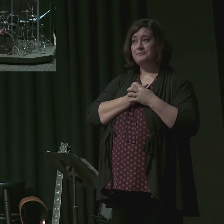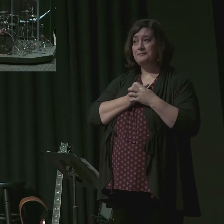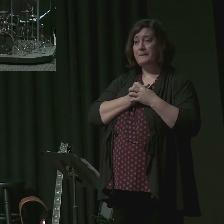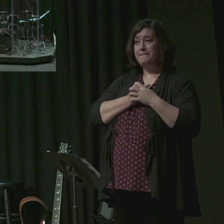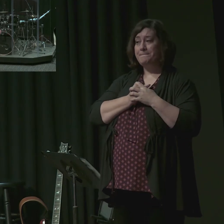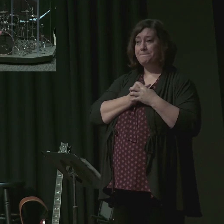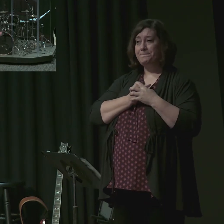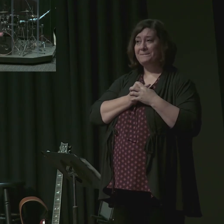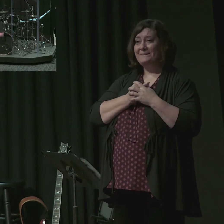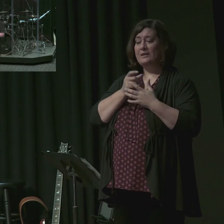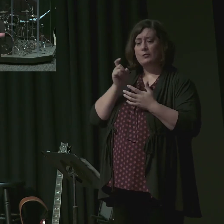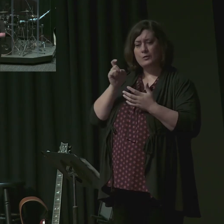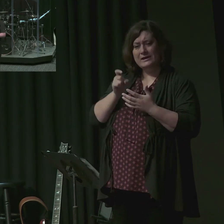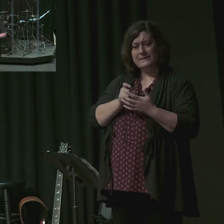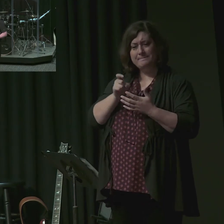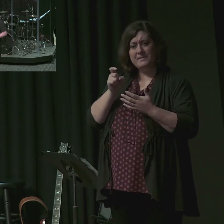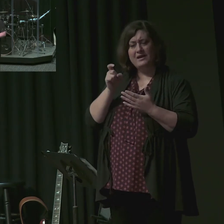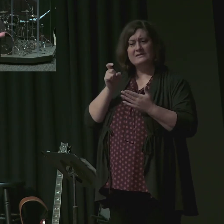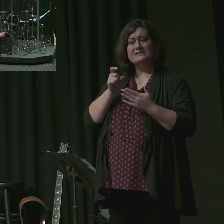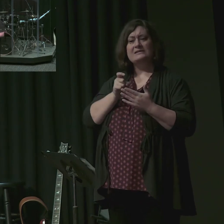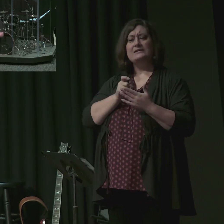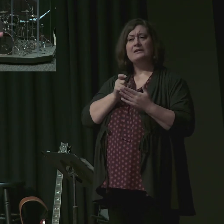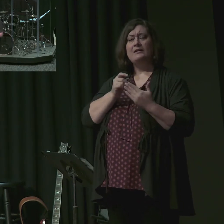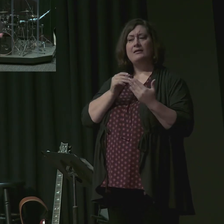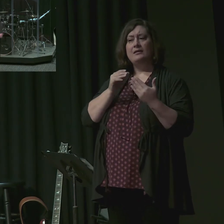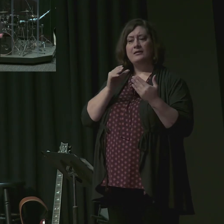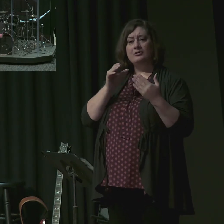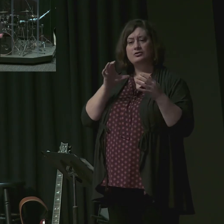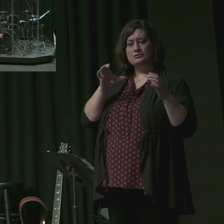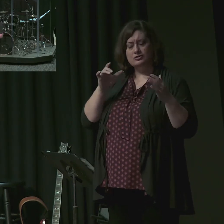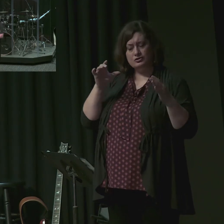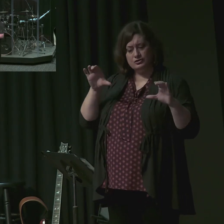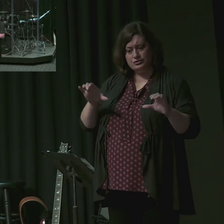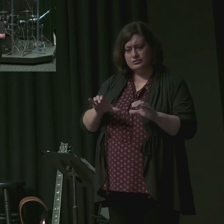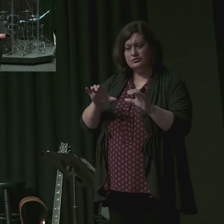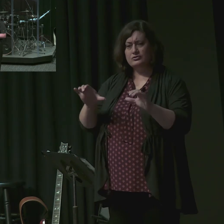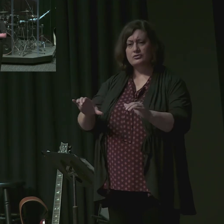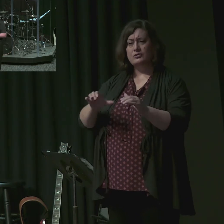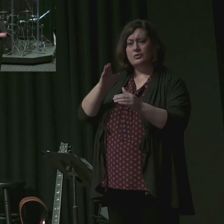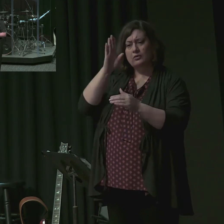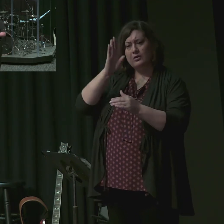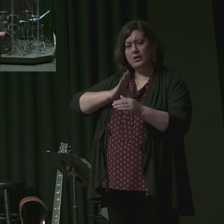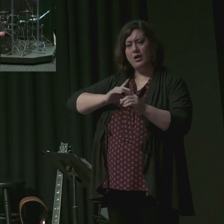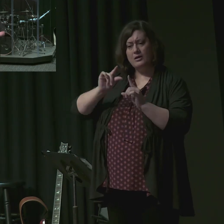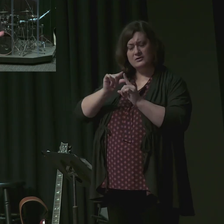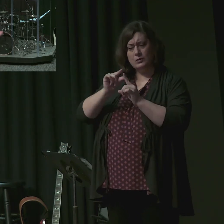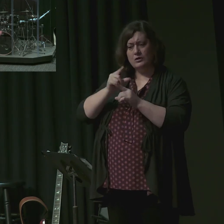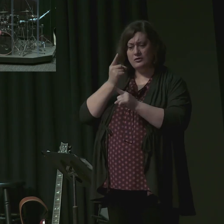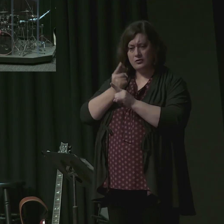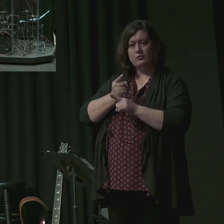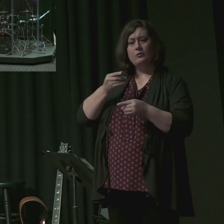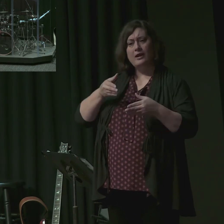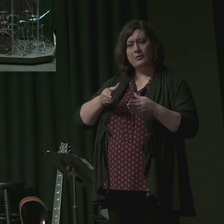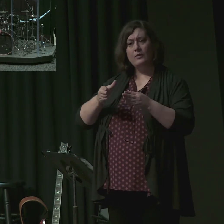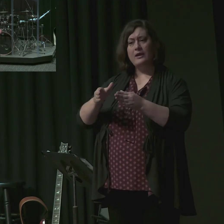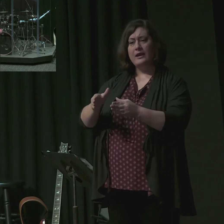God's way. Even when people won't listen, do so from a life that